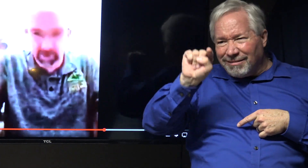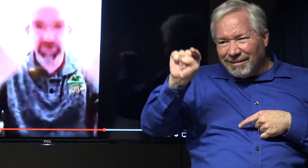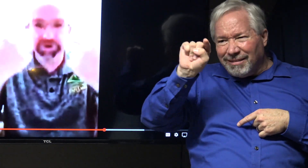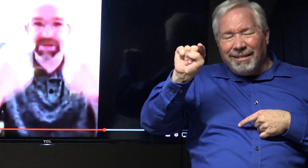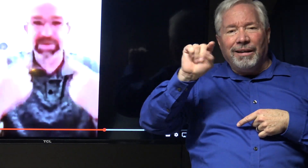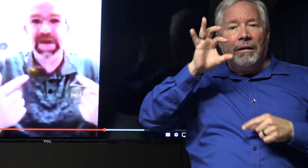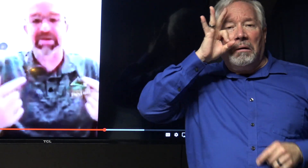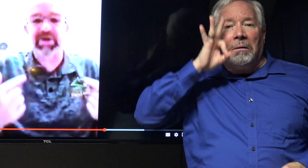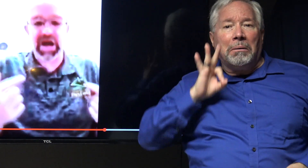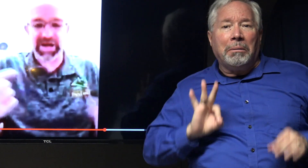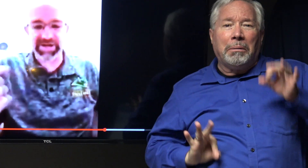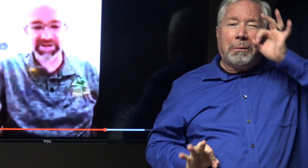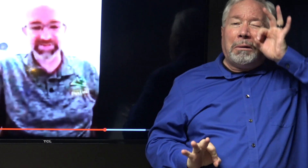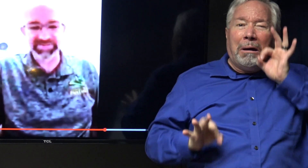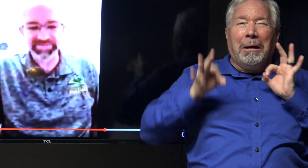like quarters coming out of her eyes.